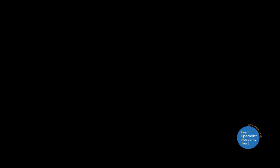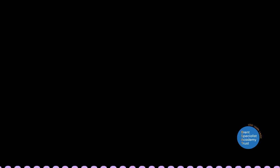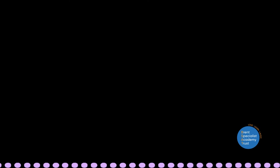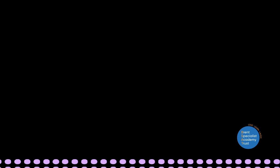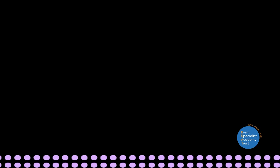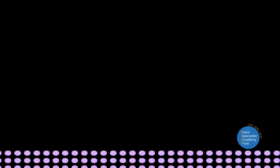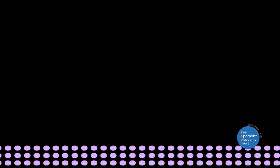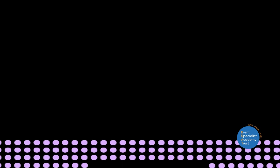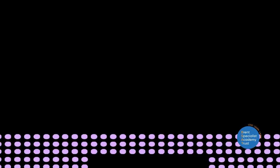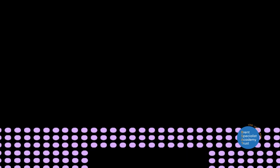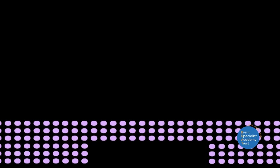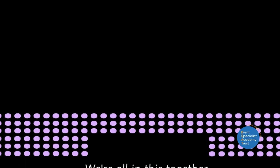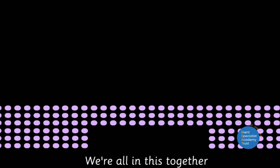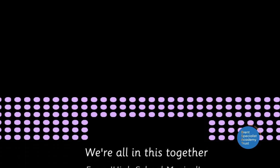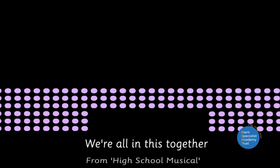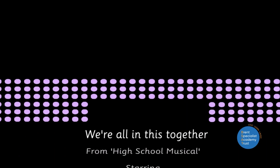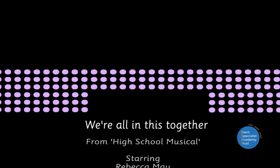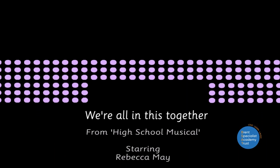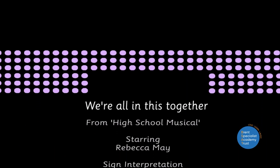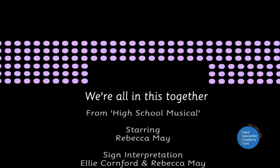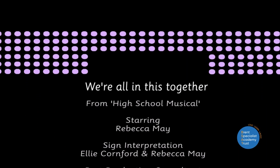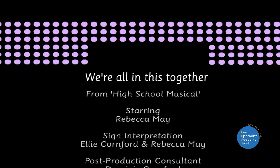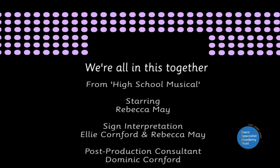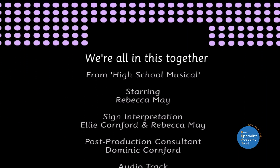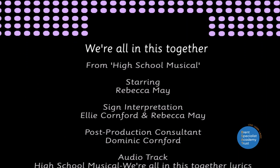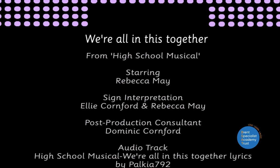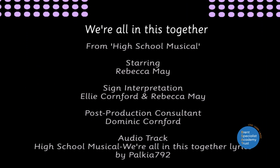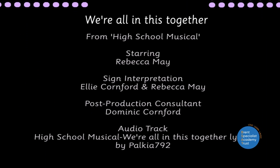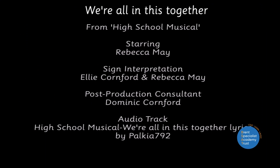Everything's in in Are we Let's Is if we're together You're our only That the If